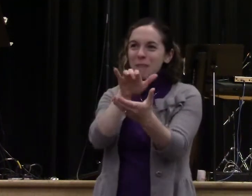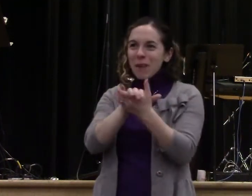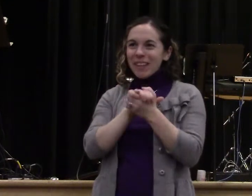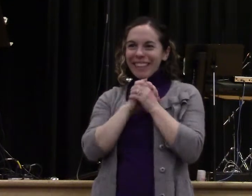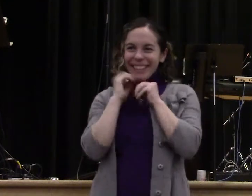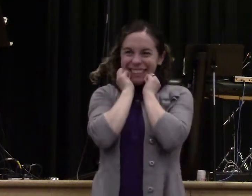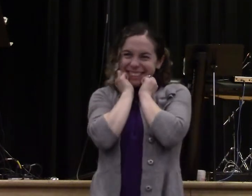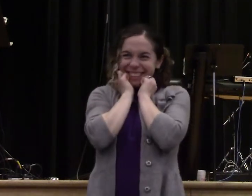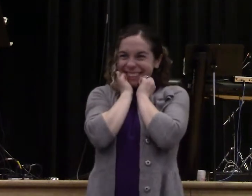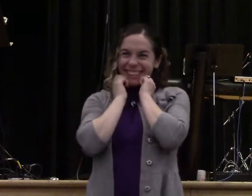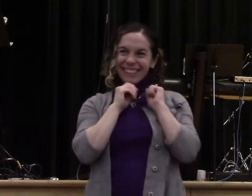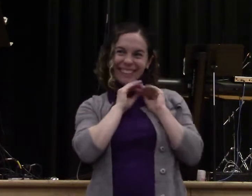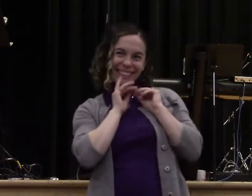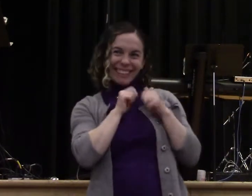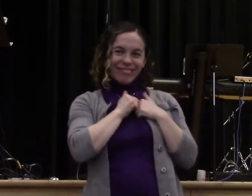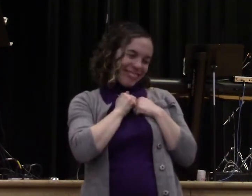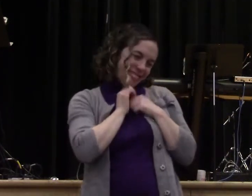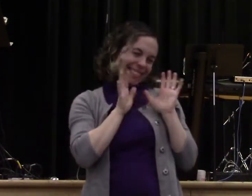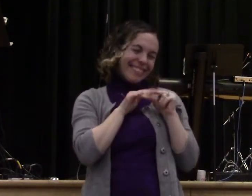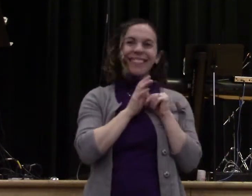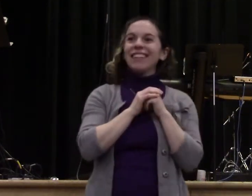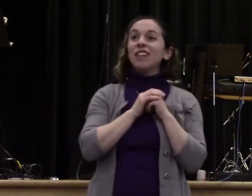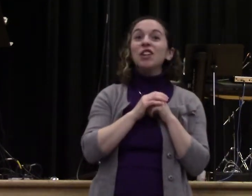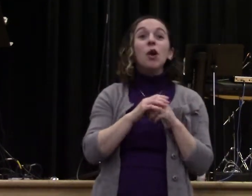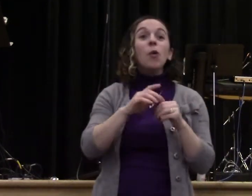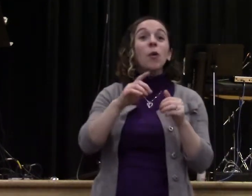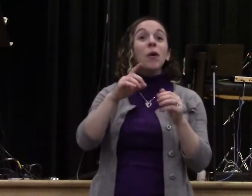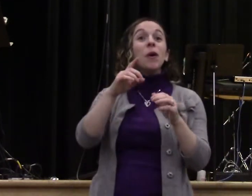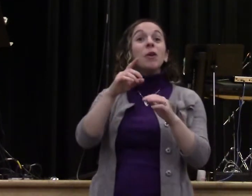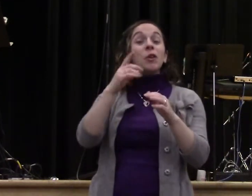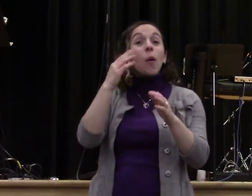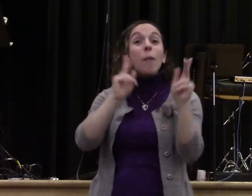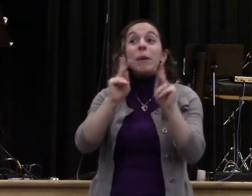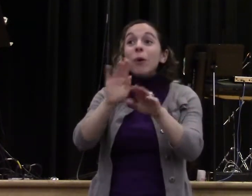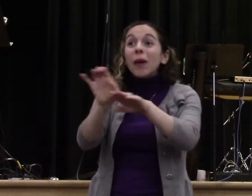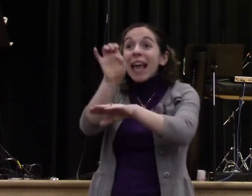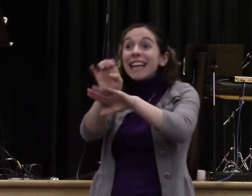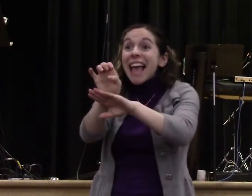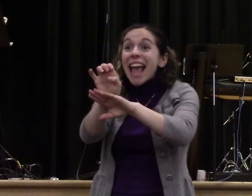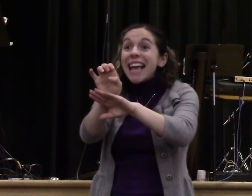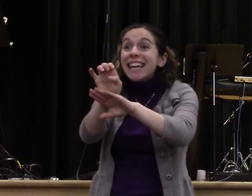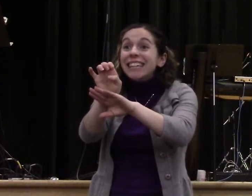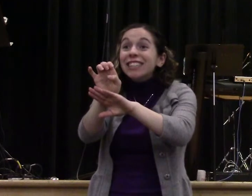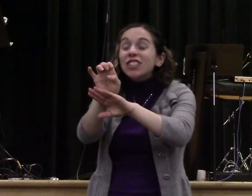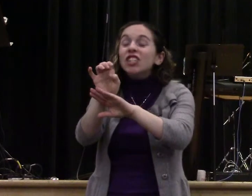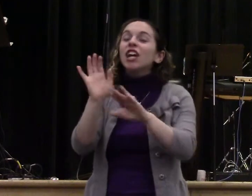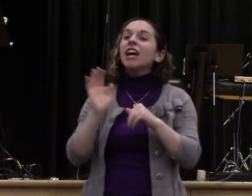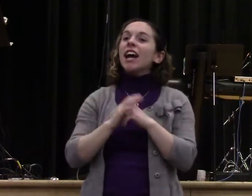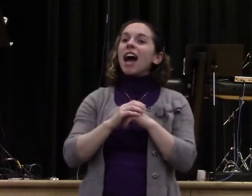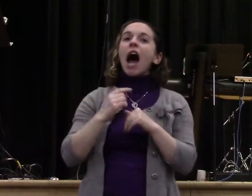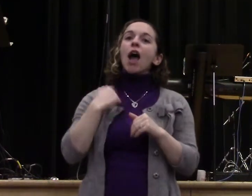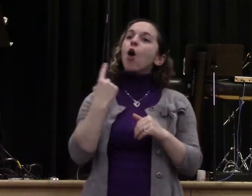counseling people and they say, you know, we've never fought it. We love each other so much. I say,